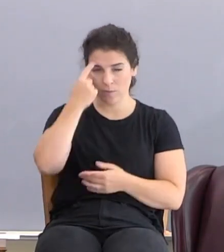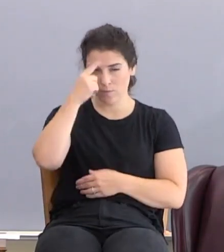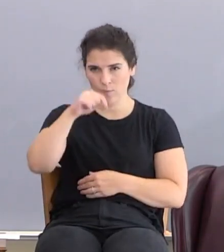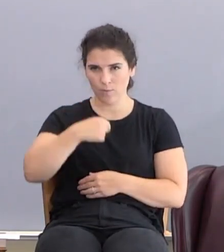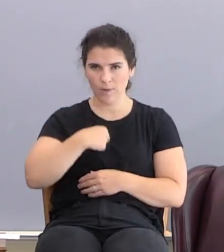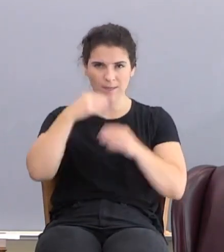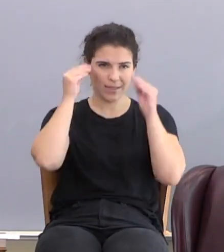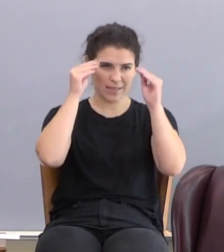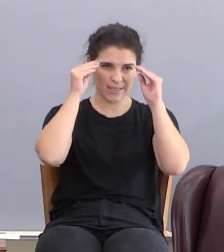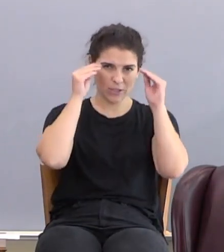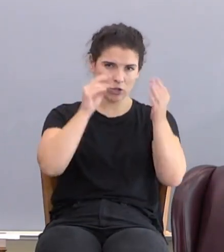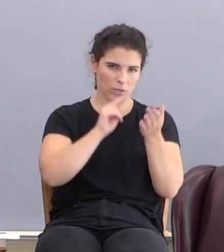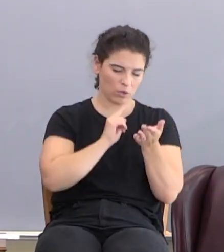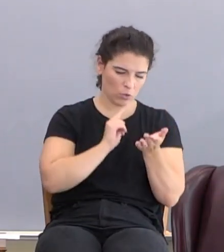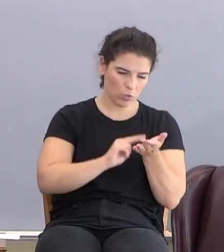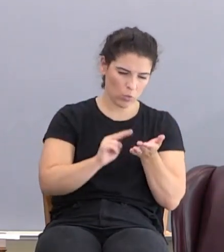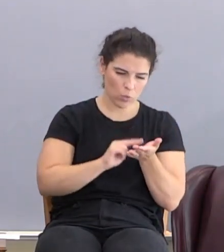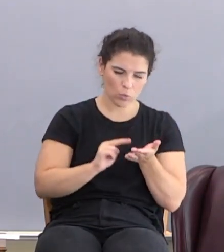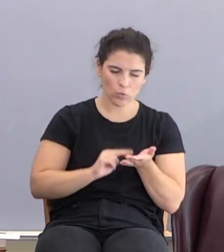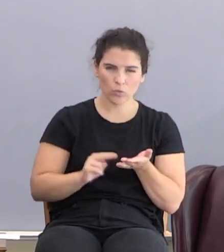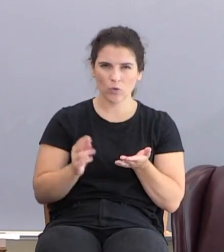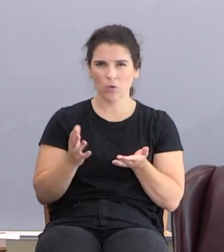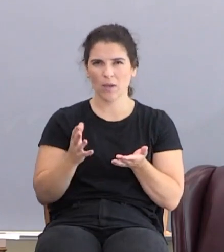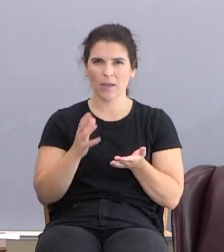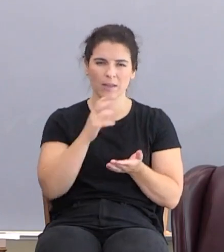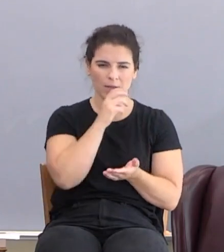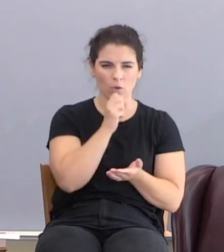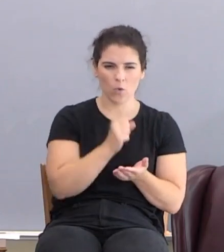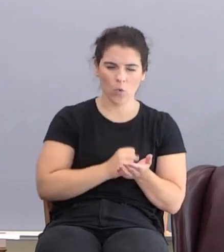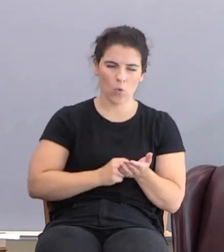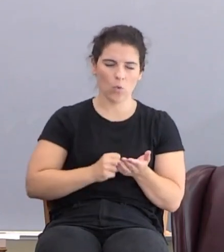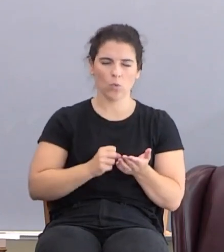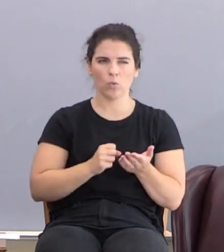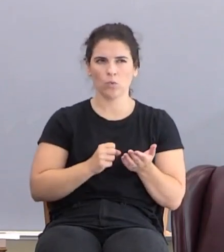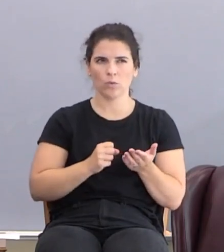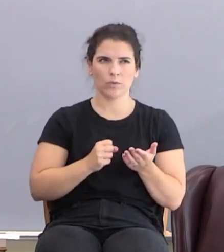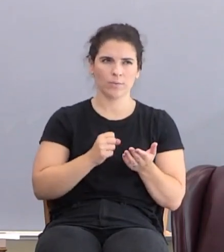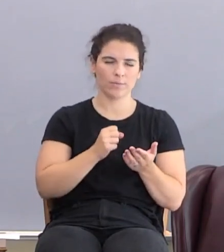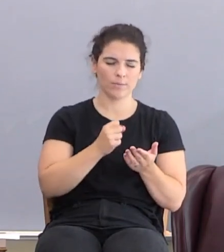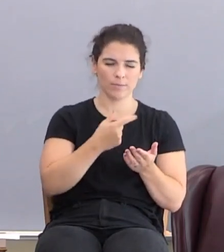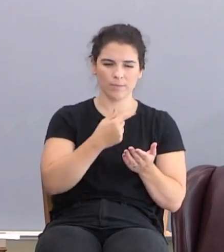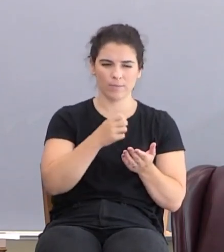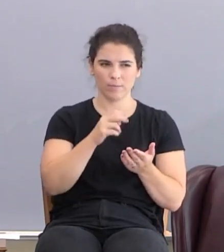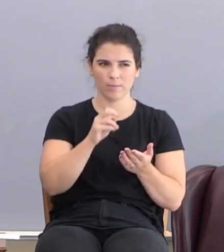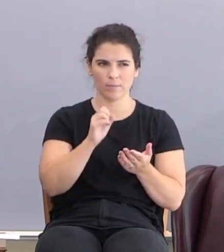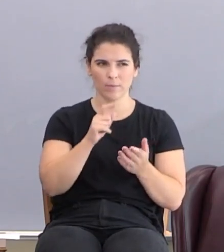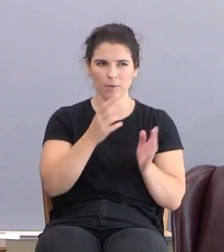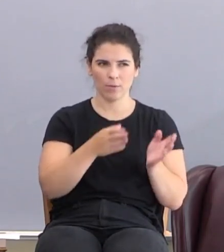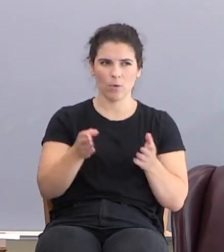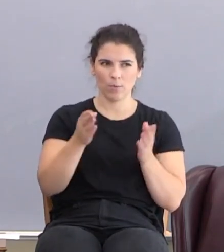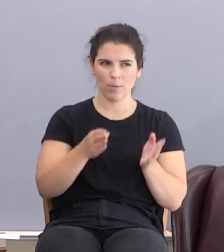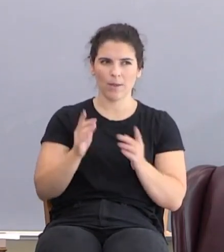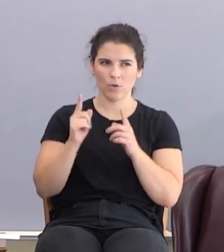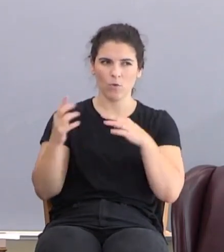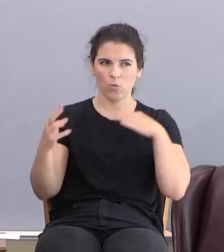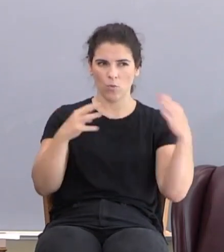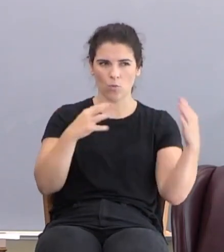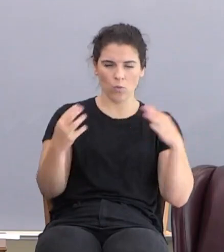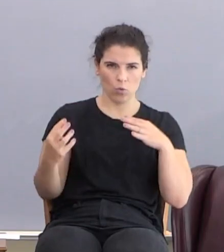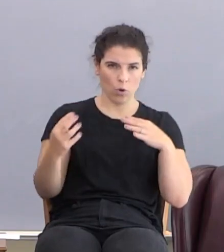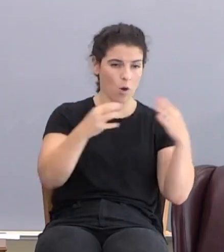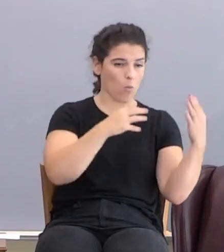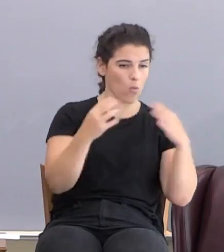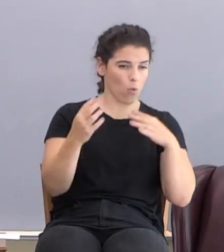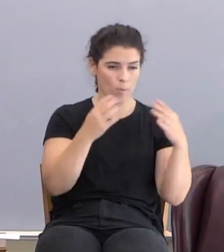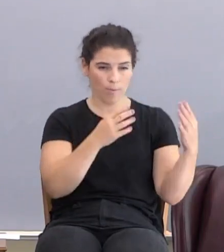teaching notes are sort of like the old general said about a plan when you go to war. You got a war plan, a battle plan,